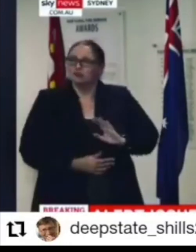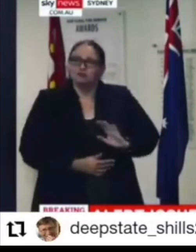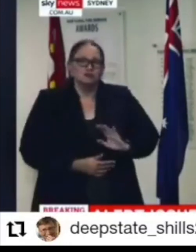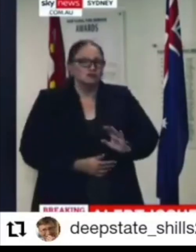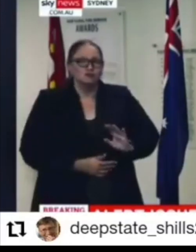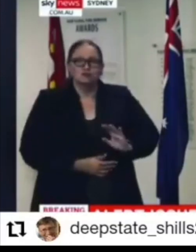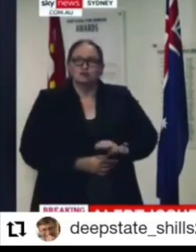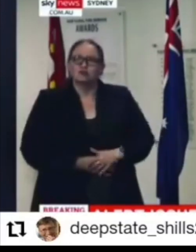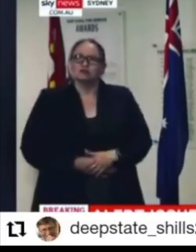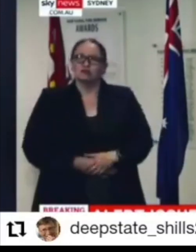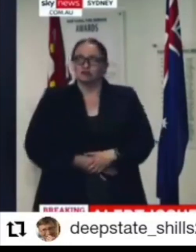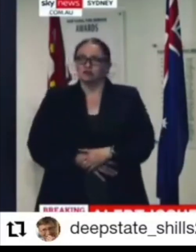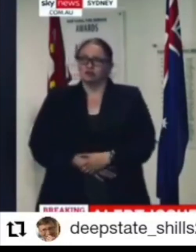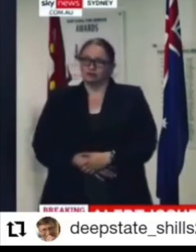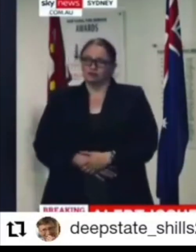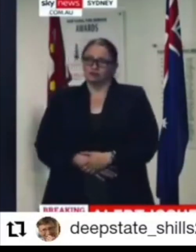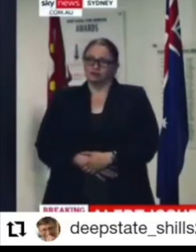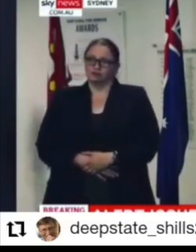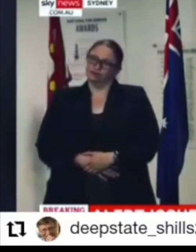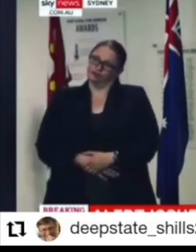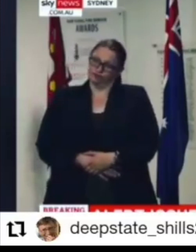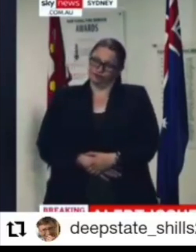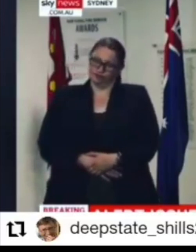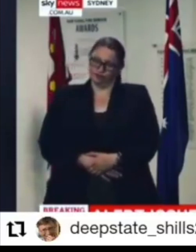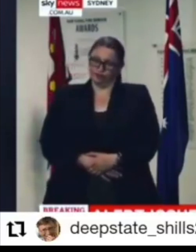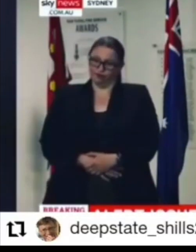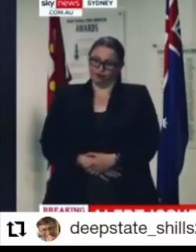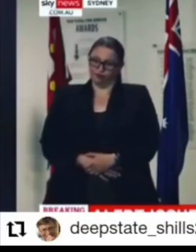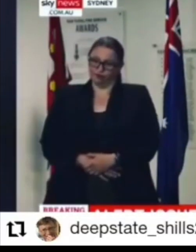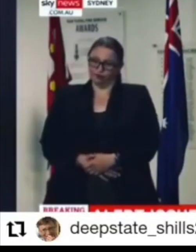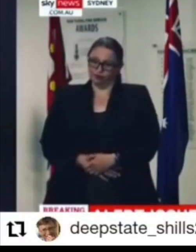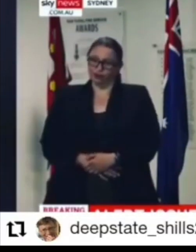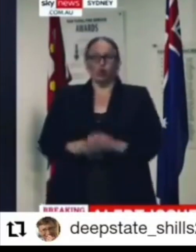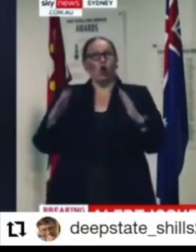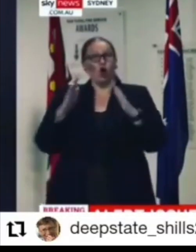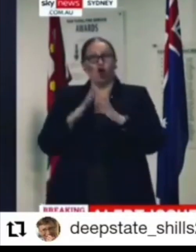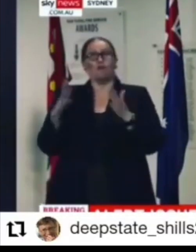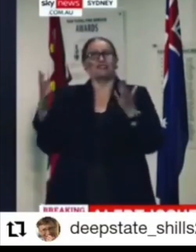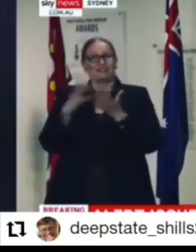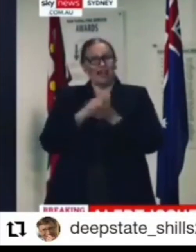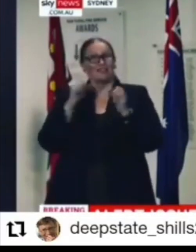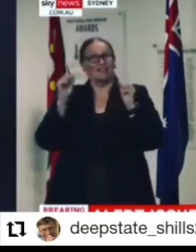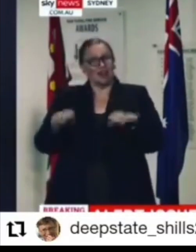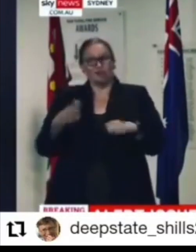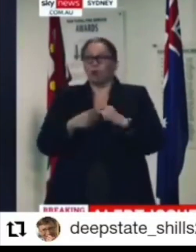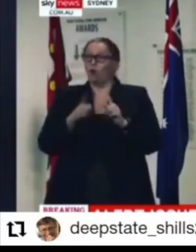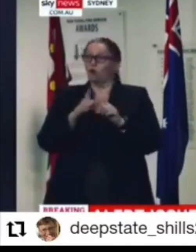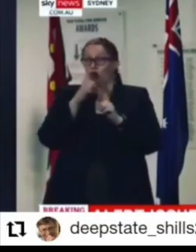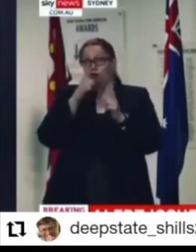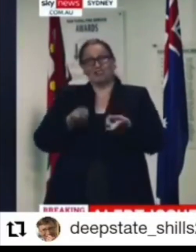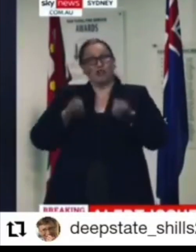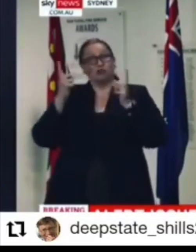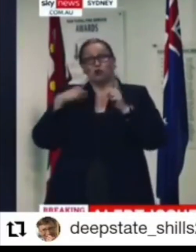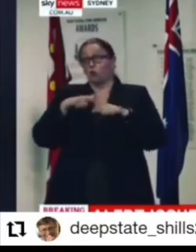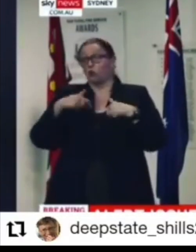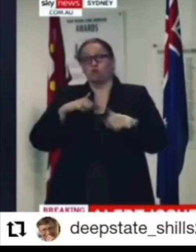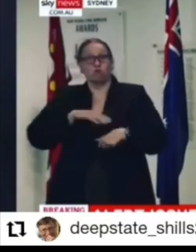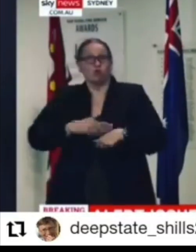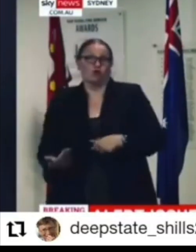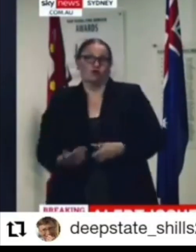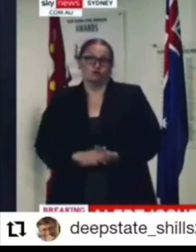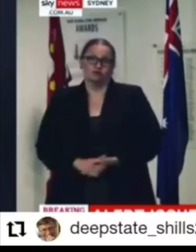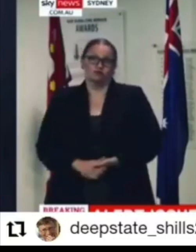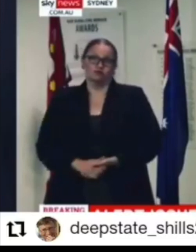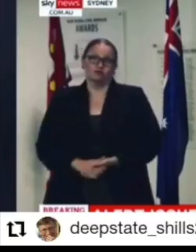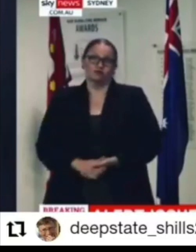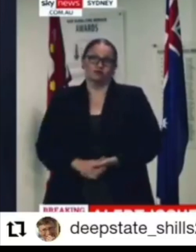about that in due course. But it is both a safe place and a dangerous place. We must treat this new world order,